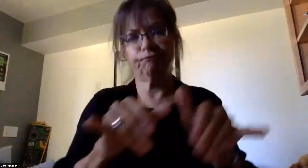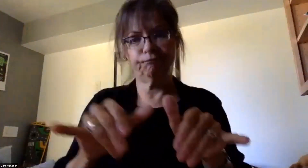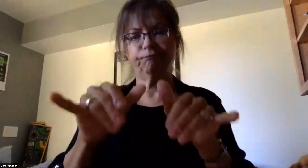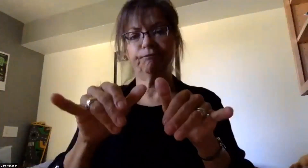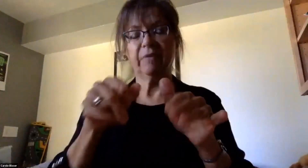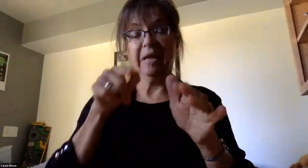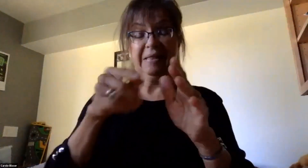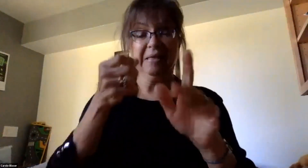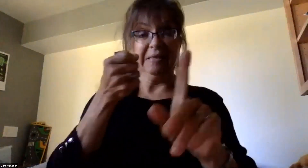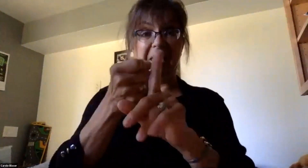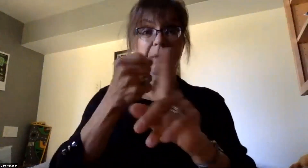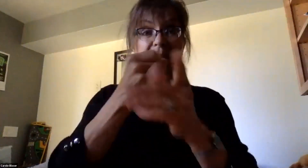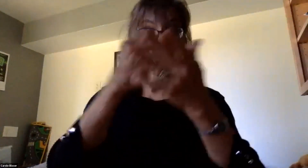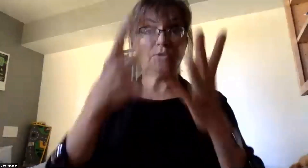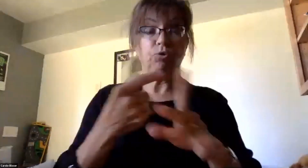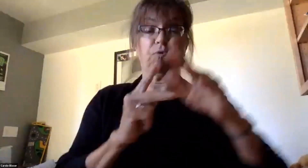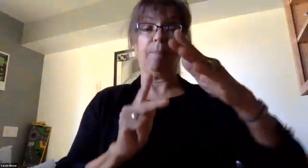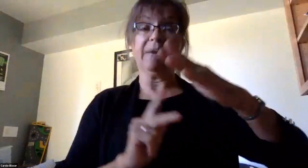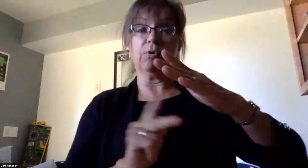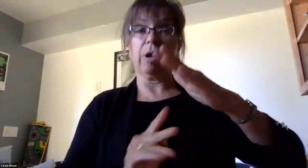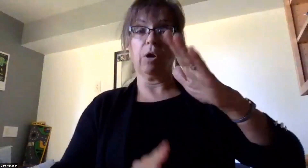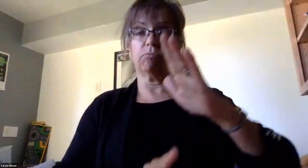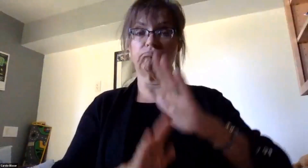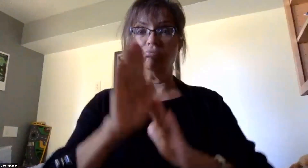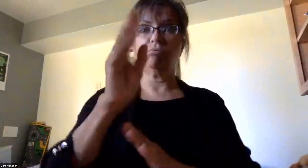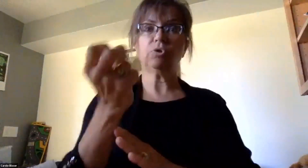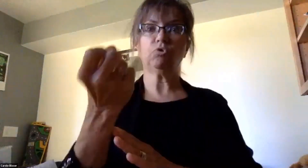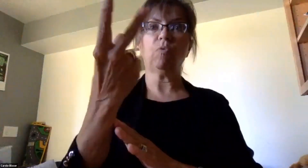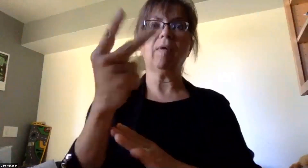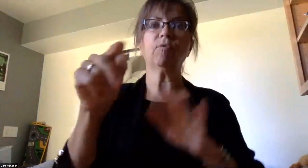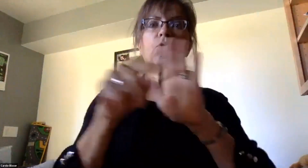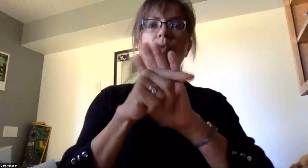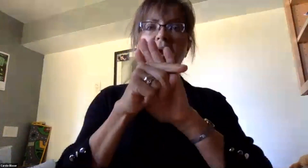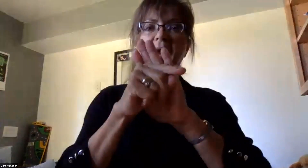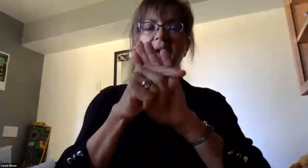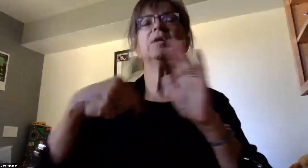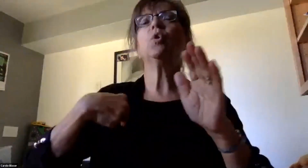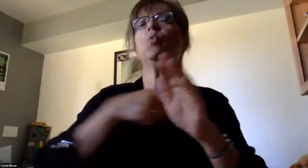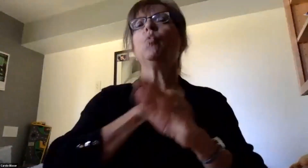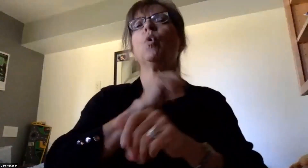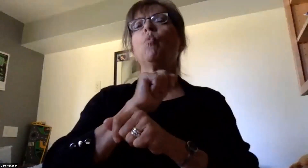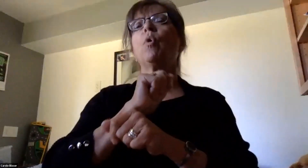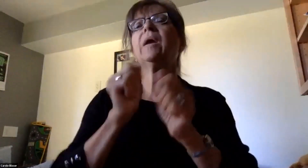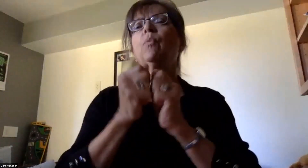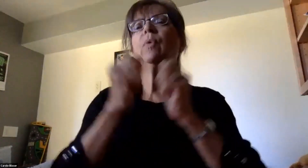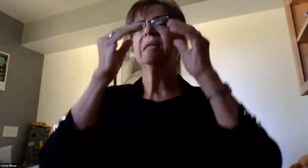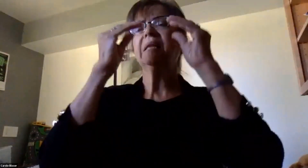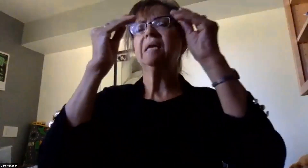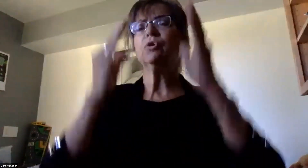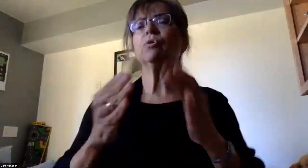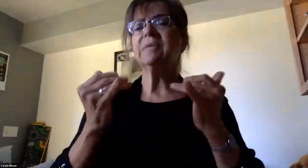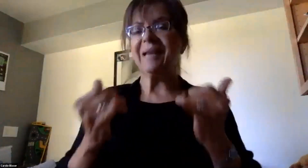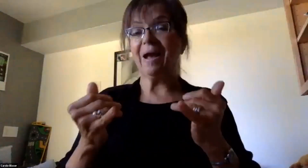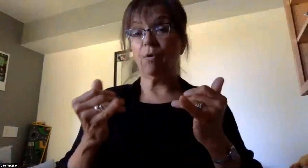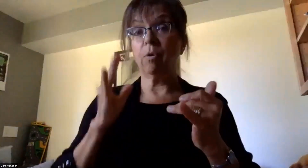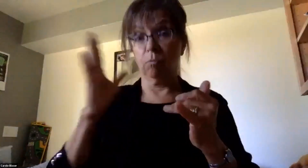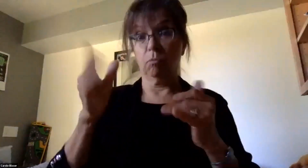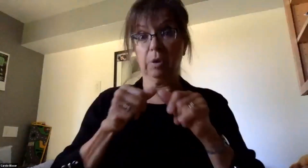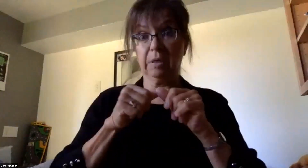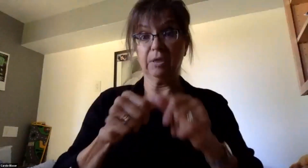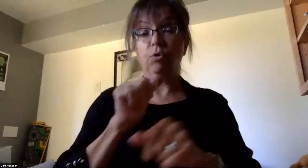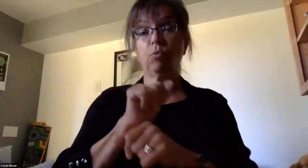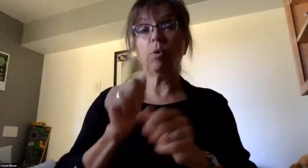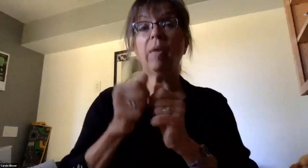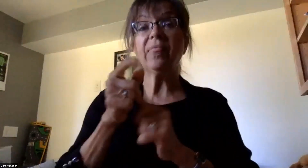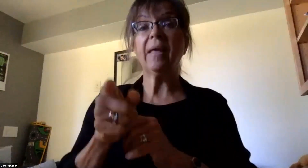kindergarten all the way through 12th grade. So we're working with our teachers right now. We'll continue to work with them to